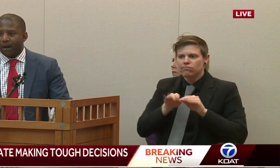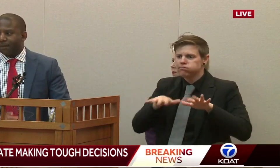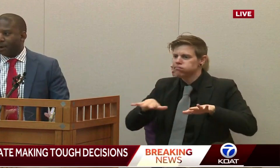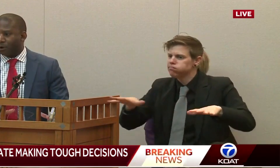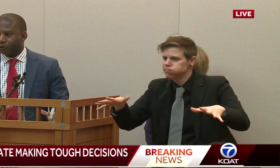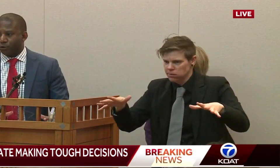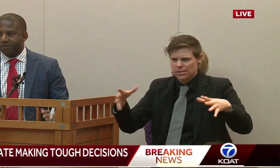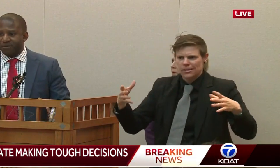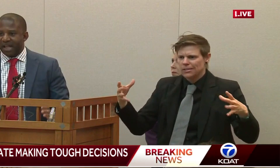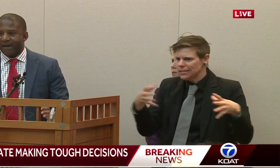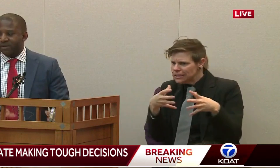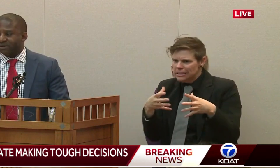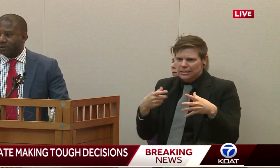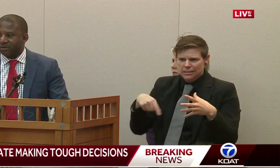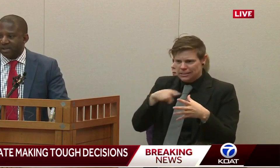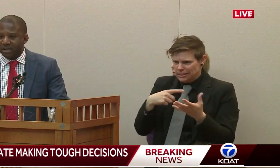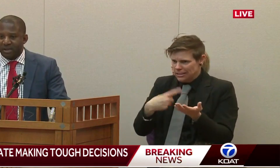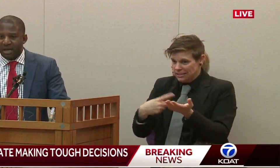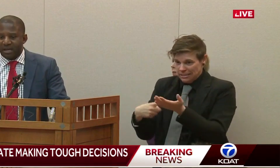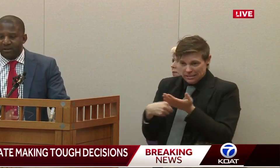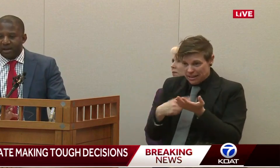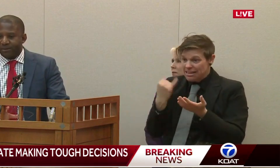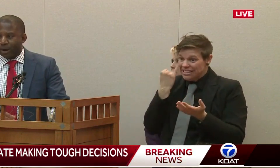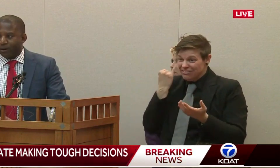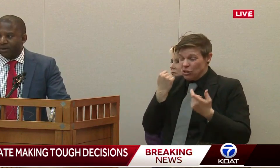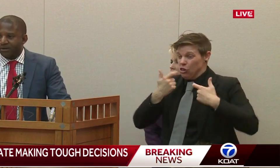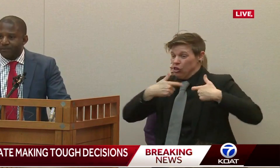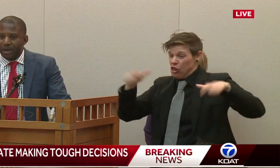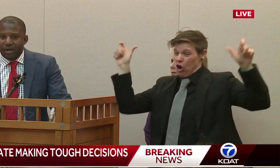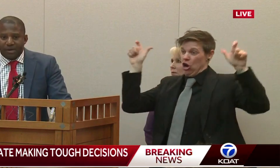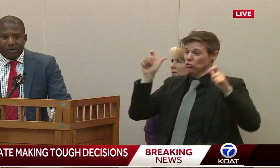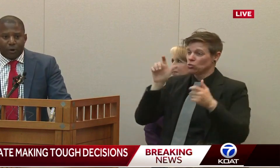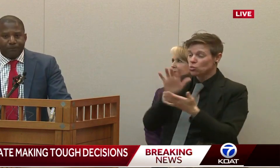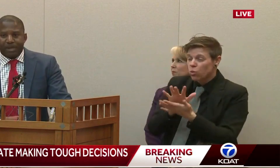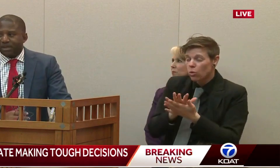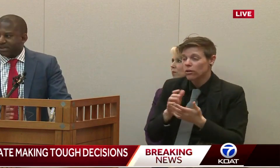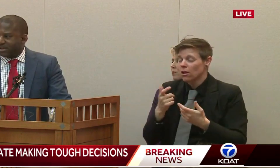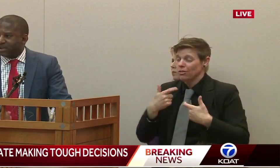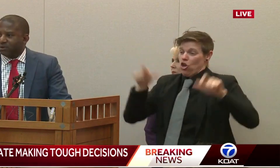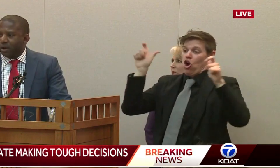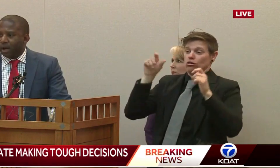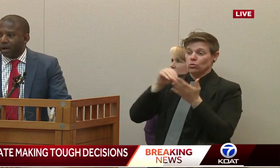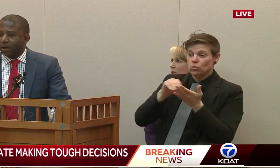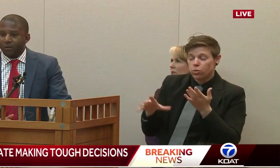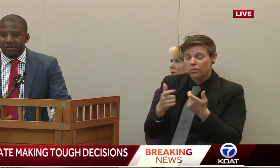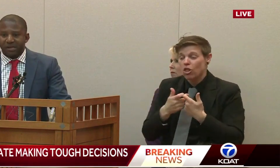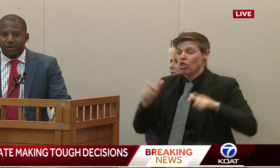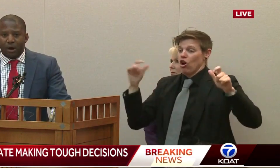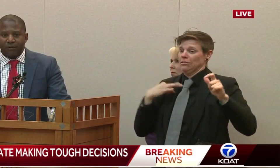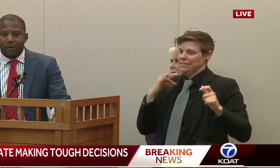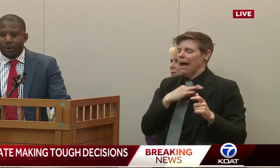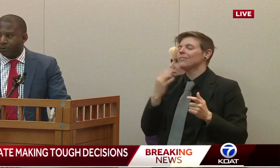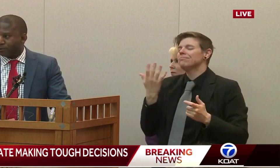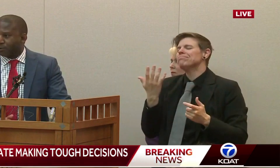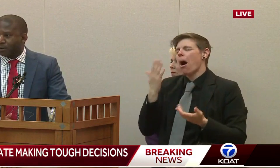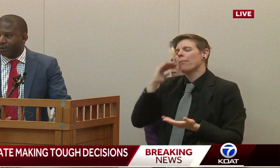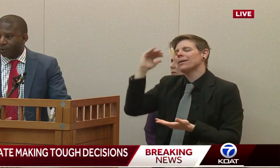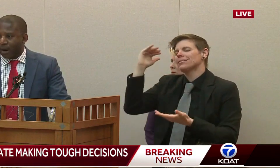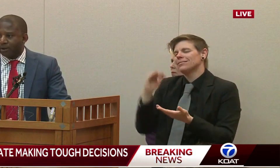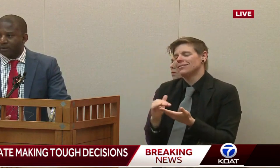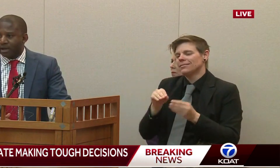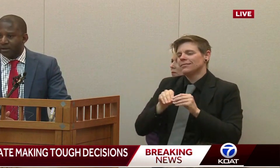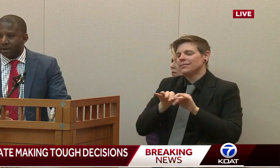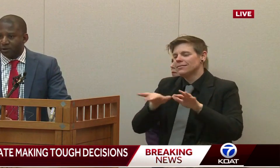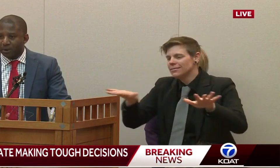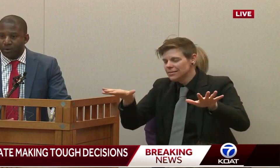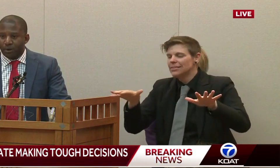large groups of staff and students in their areas. So listening closely to all of our partners who were